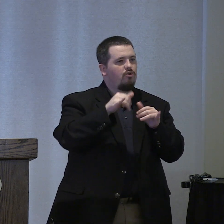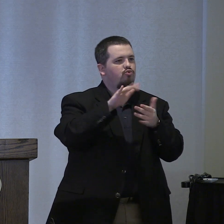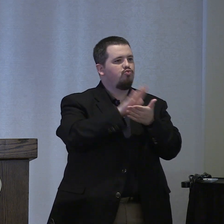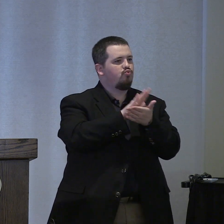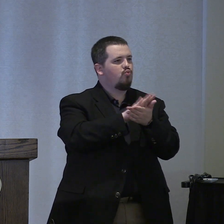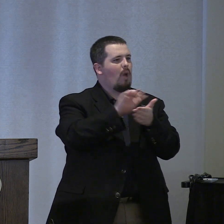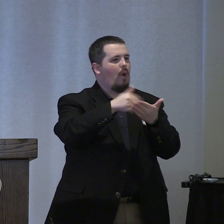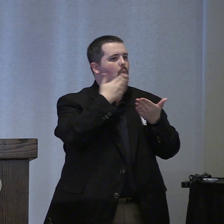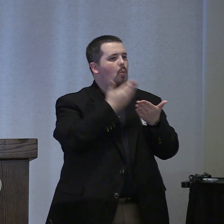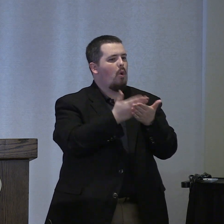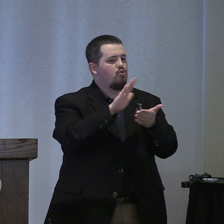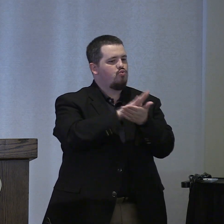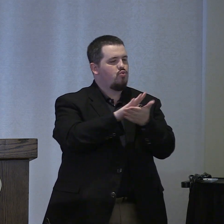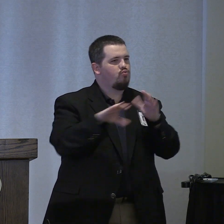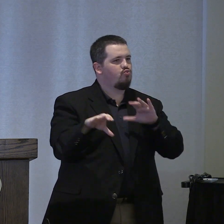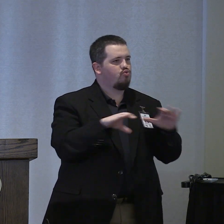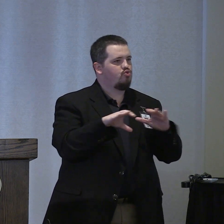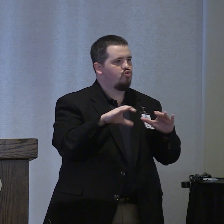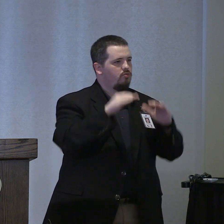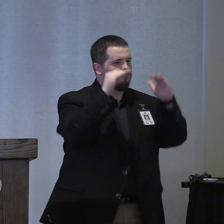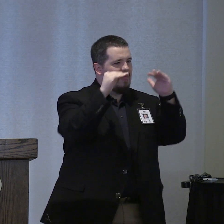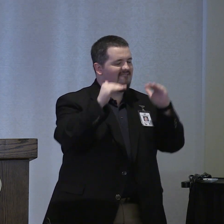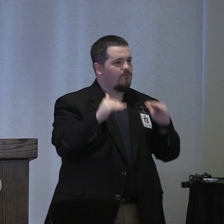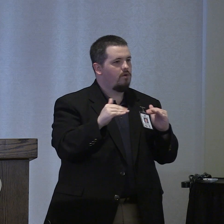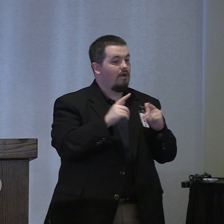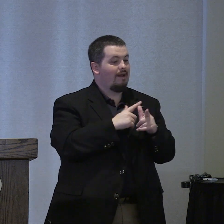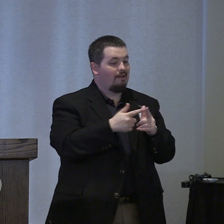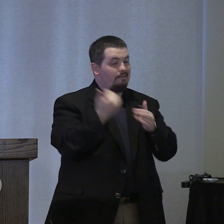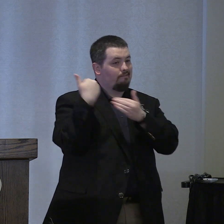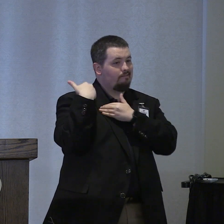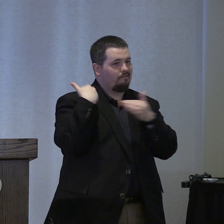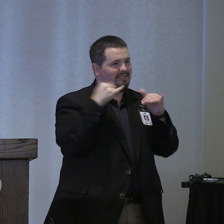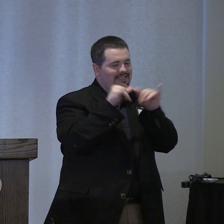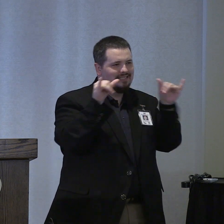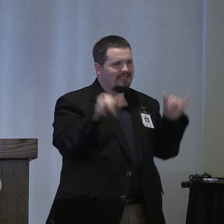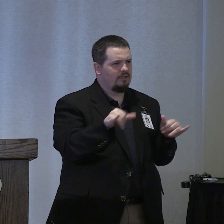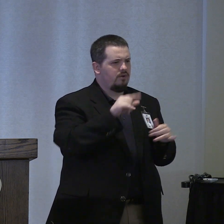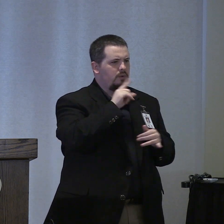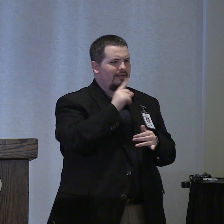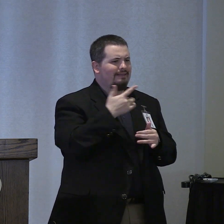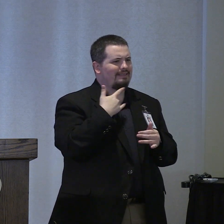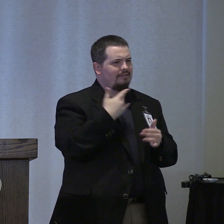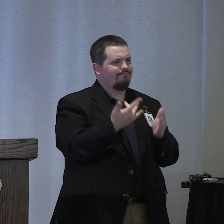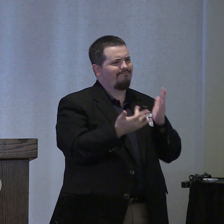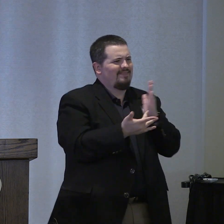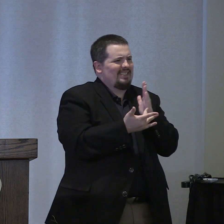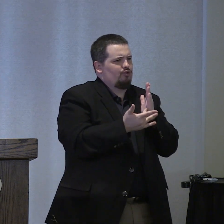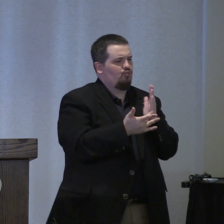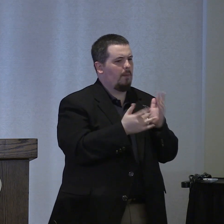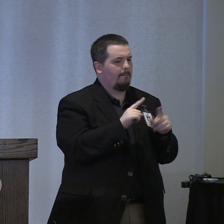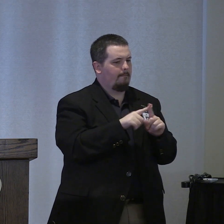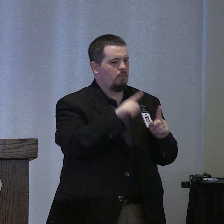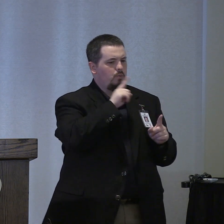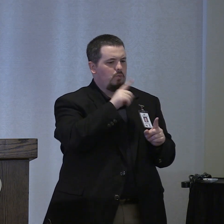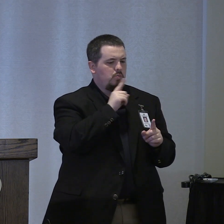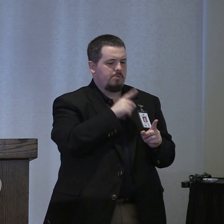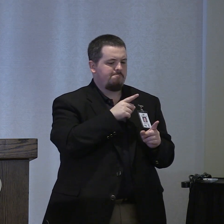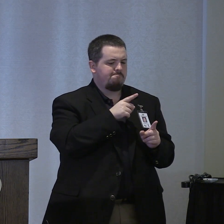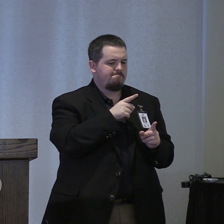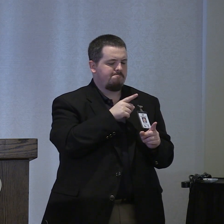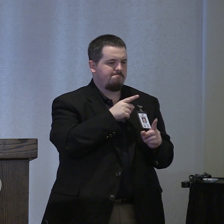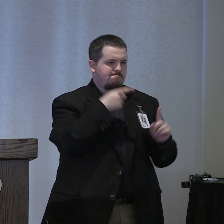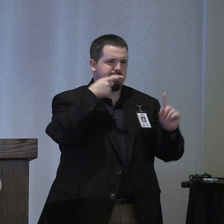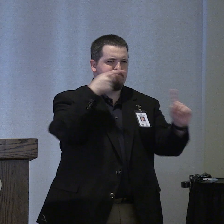school level and at the district level and the accountability system is one that's pretty technical but it actually is really